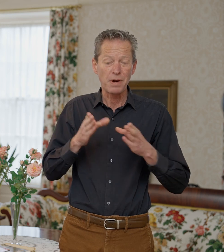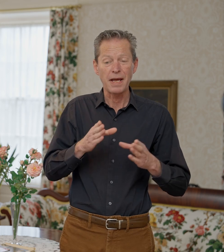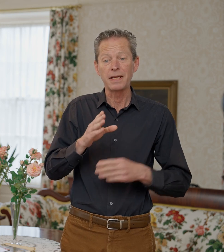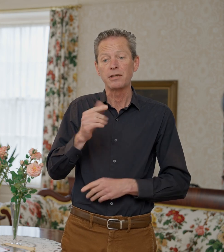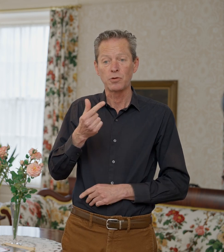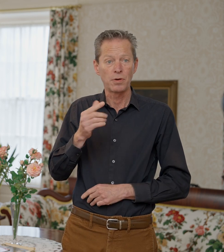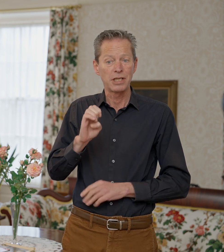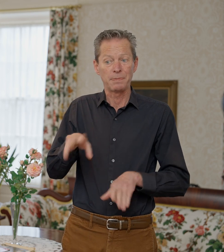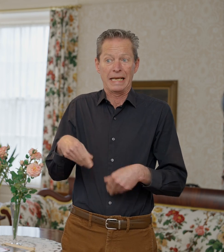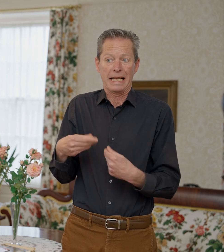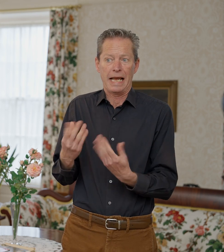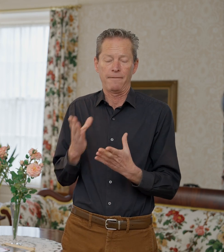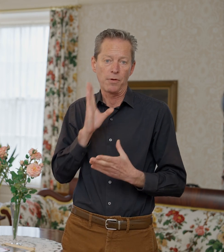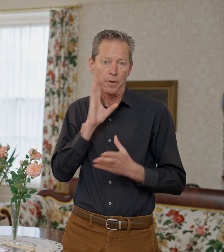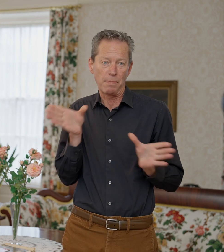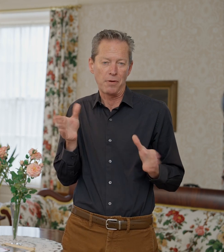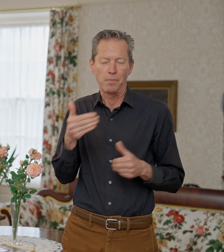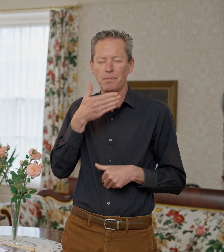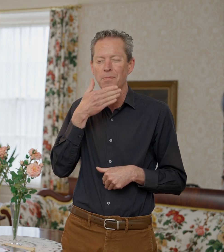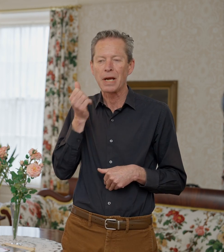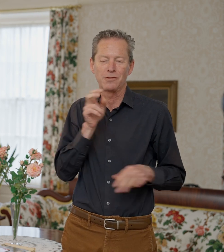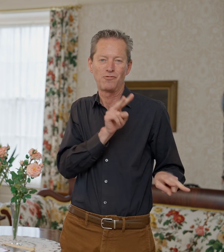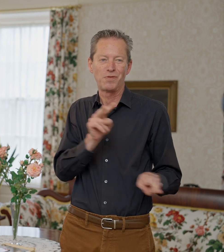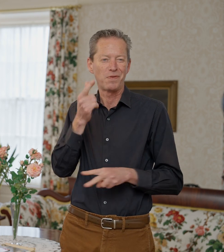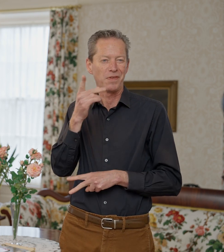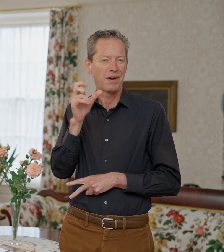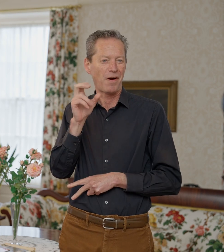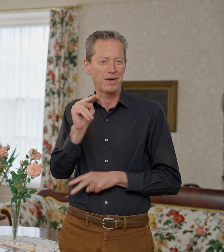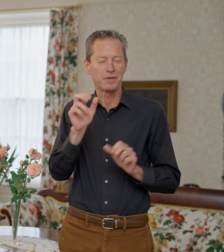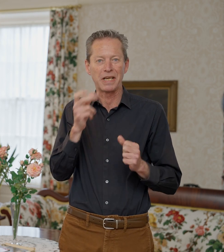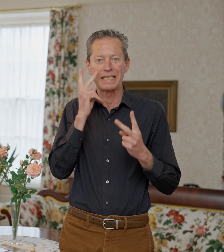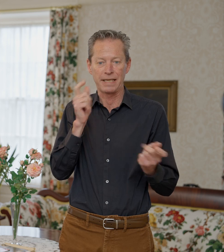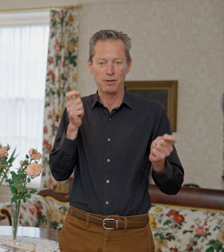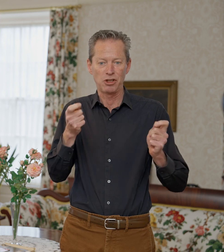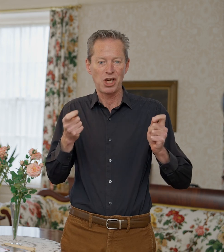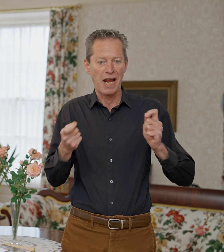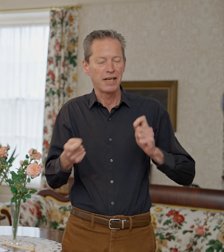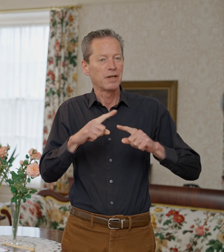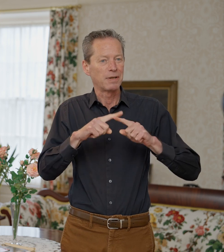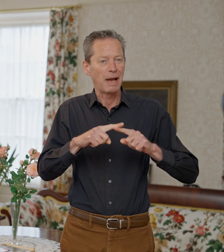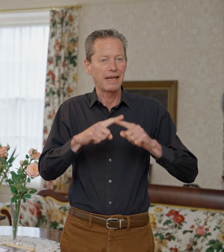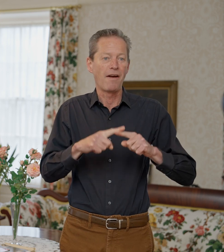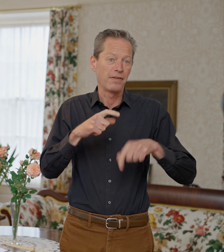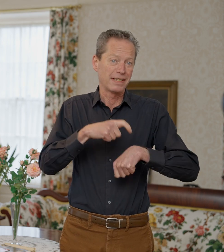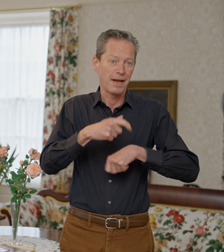the bedroom with the best view of the gardens so she could see them change seasonally without ever having to go outside.